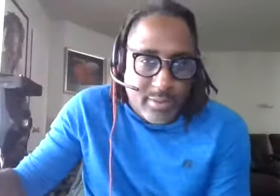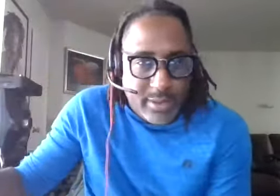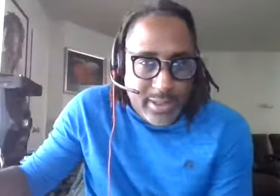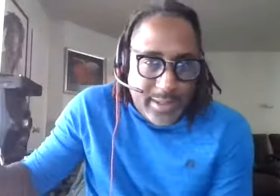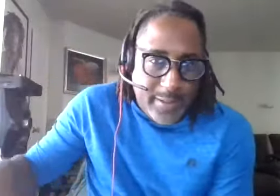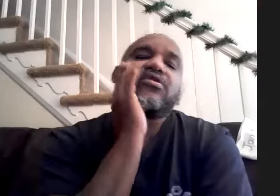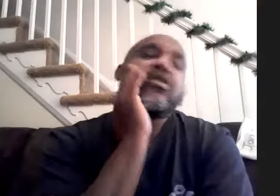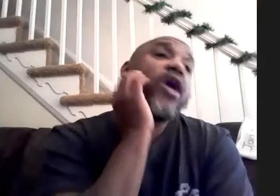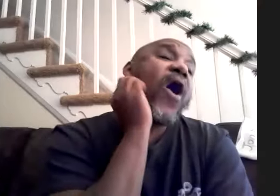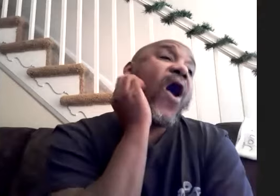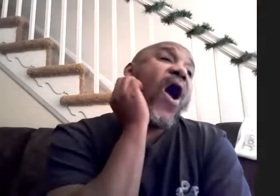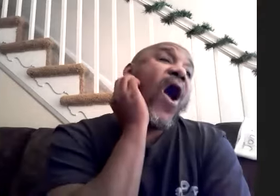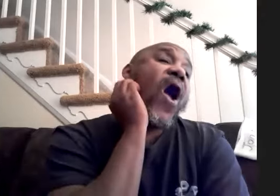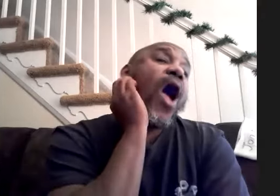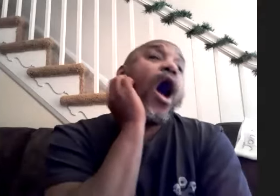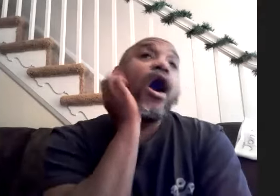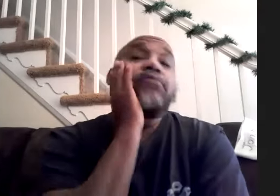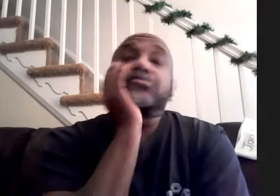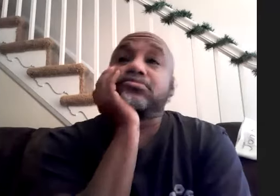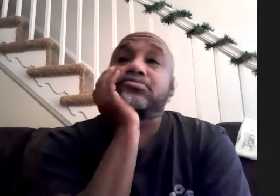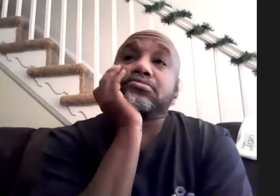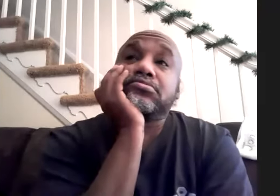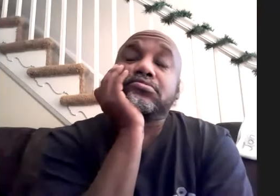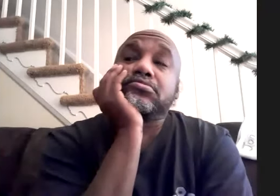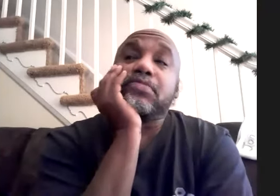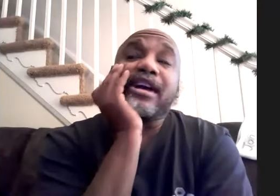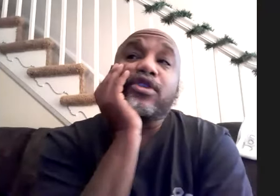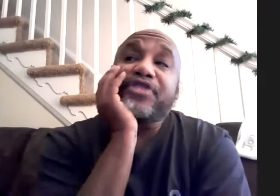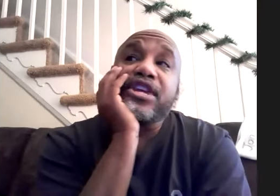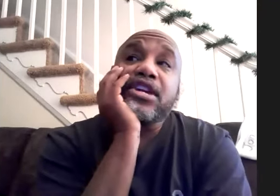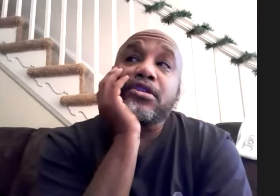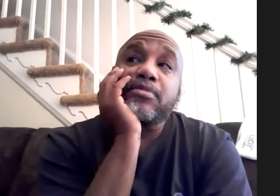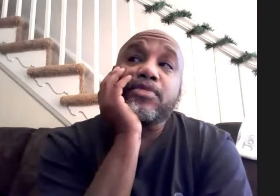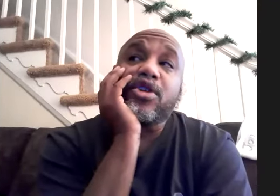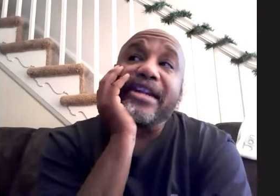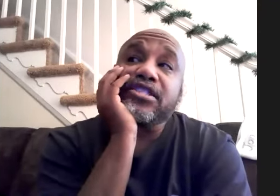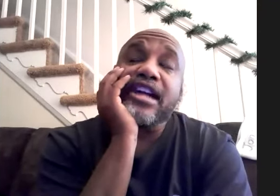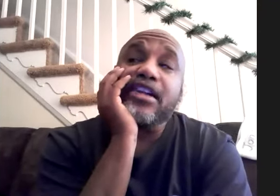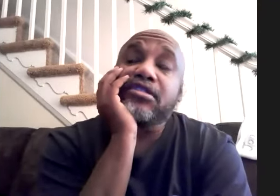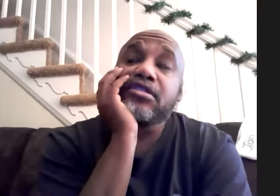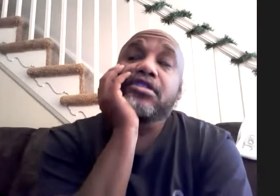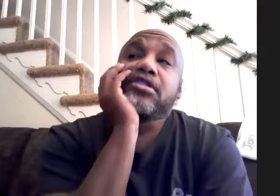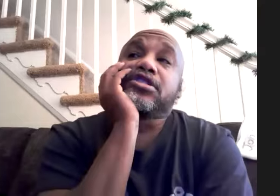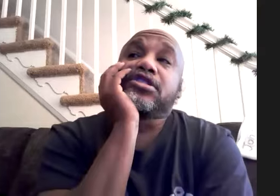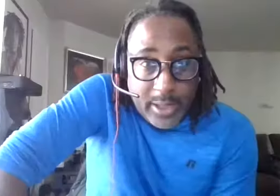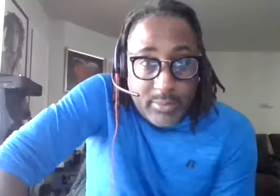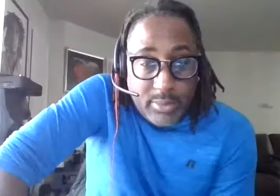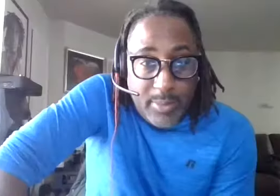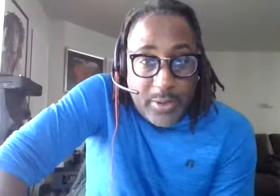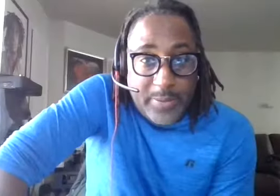uh-huh um michael anthony going bassist now that's van halen michael